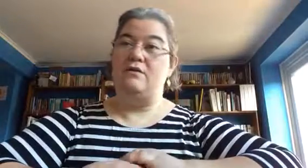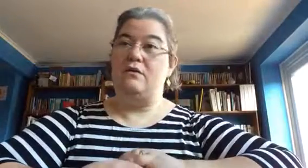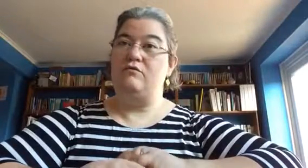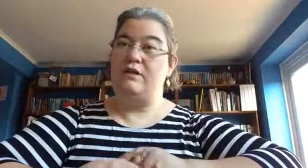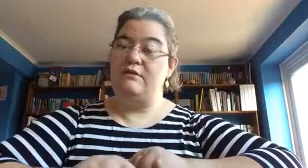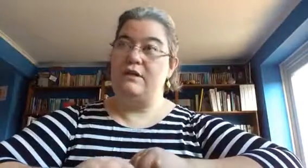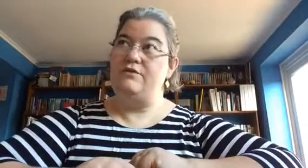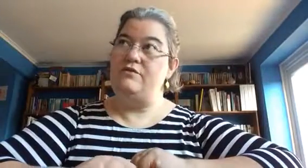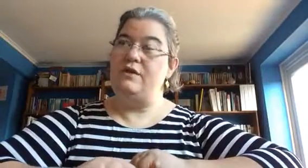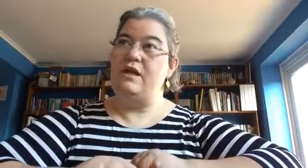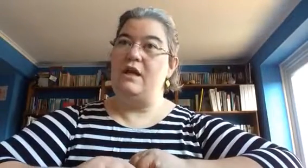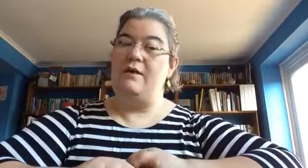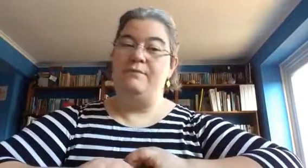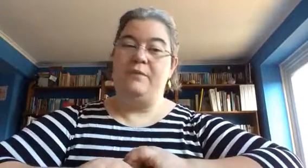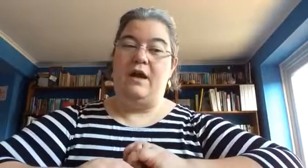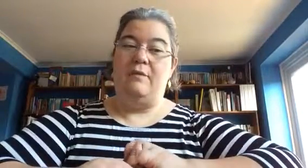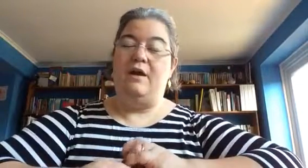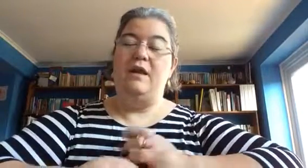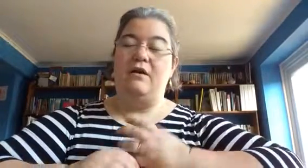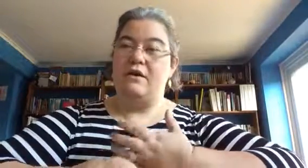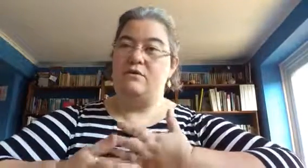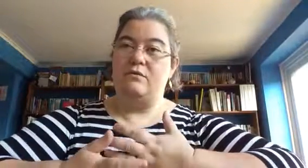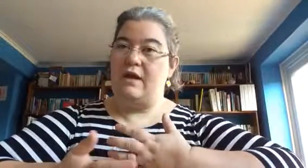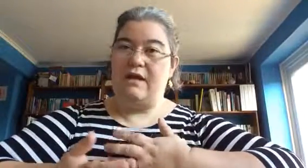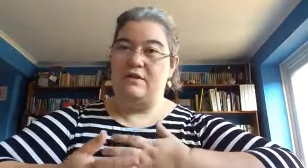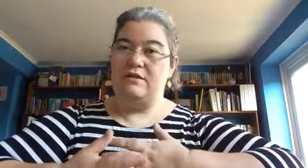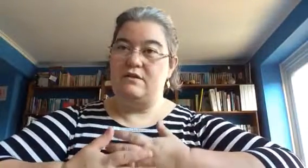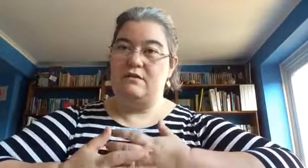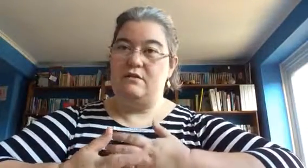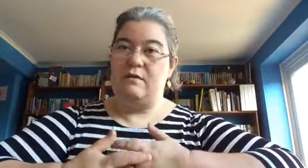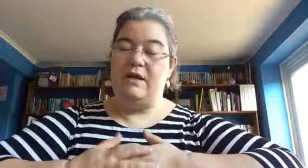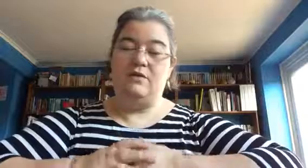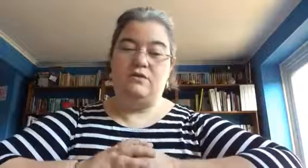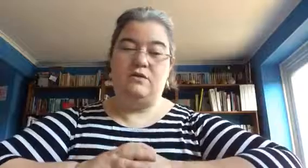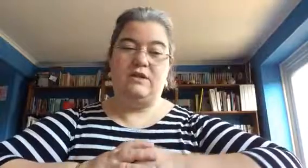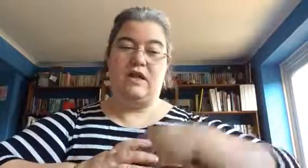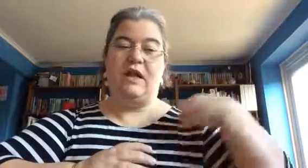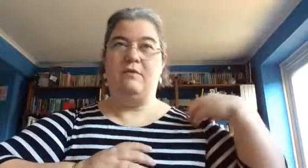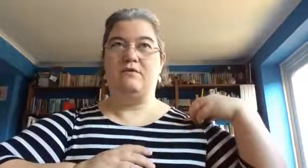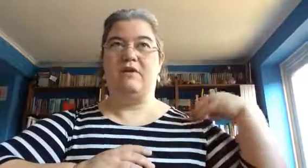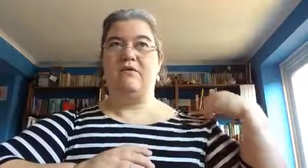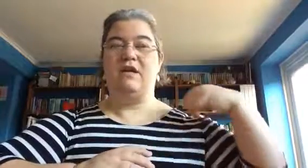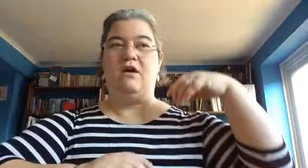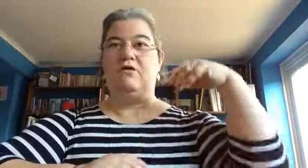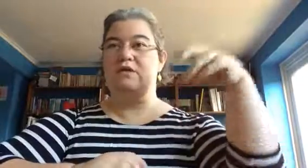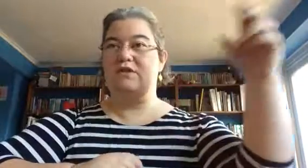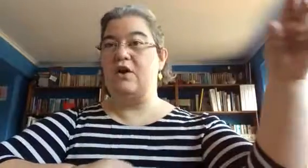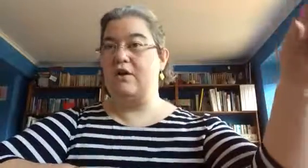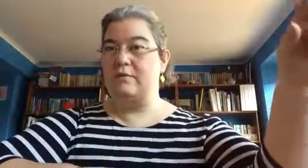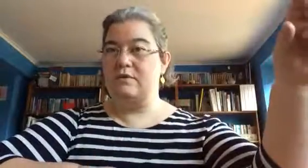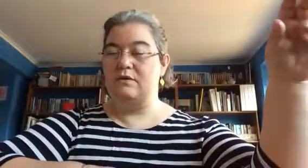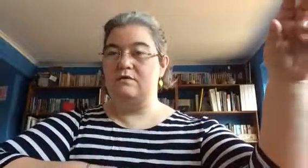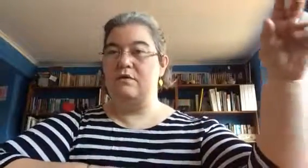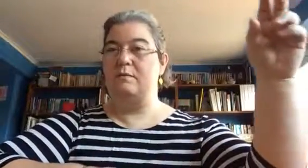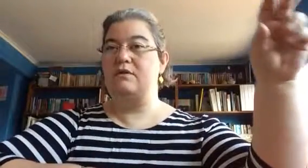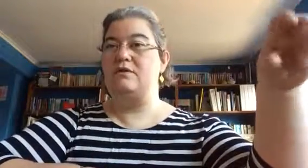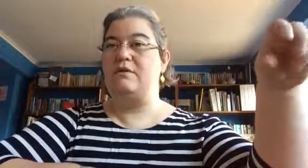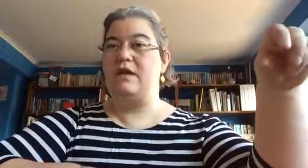it's got real intrigue. So I liked all the characters, I thought they were interesting. It was very of its time, so it's very beautifully